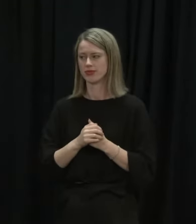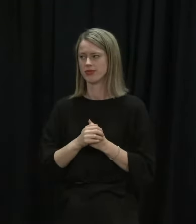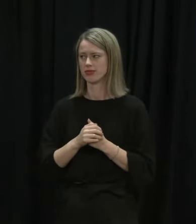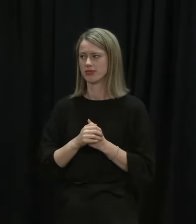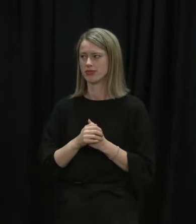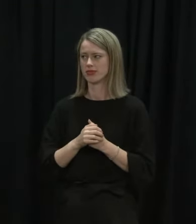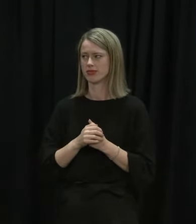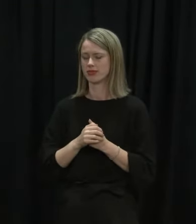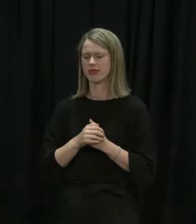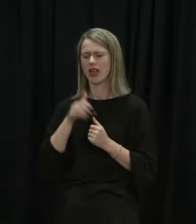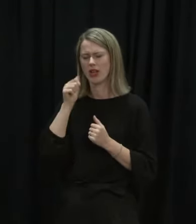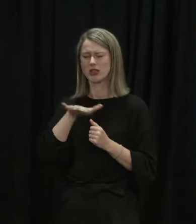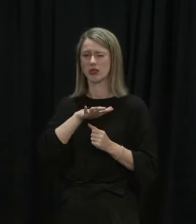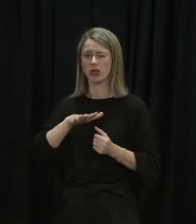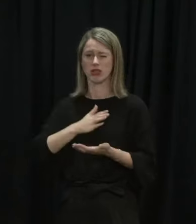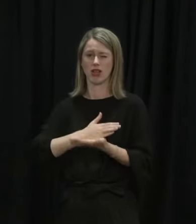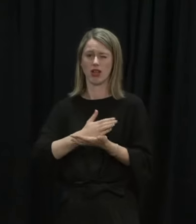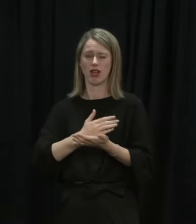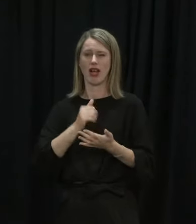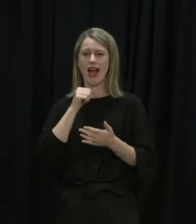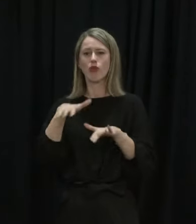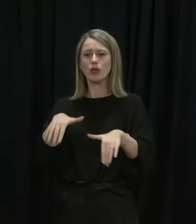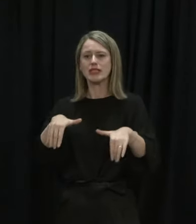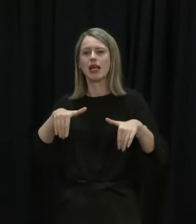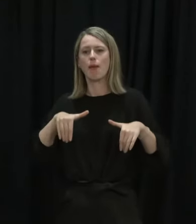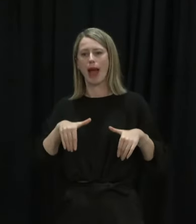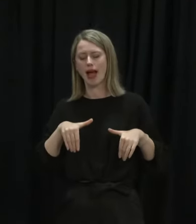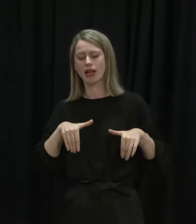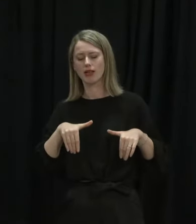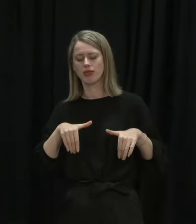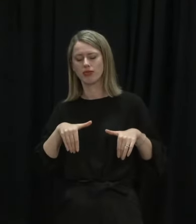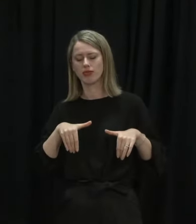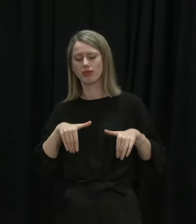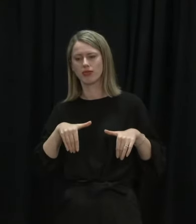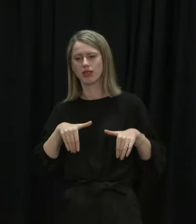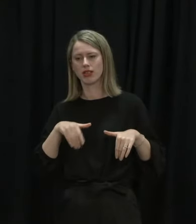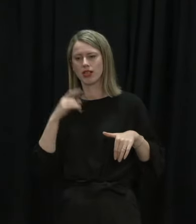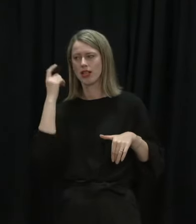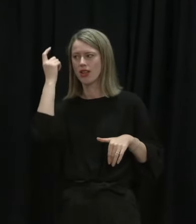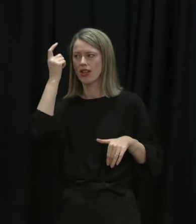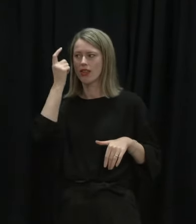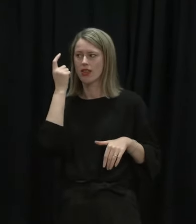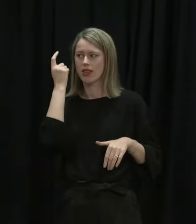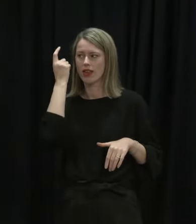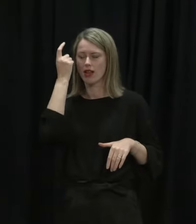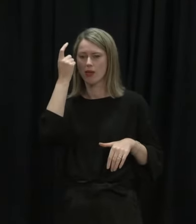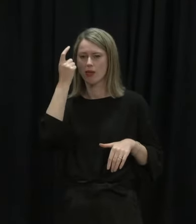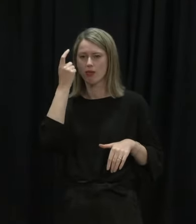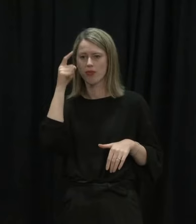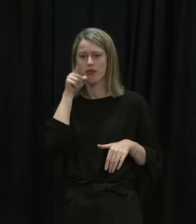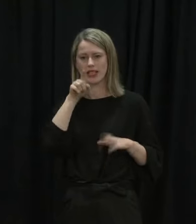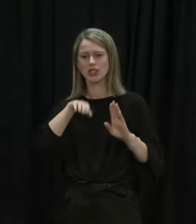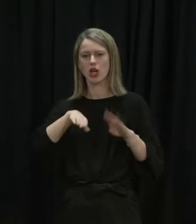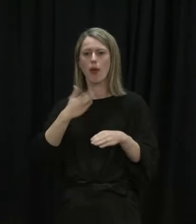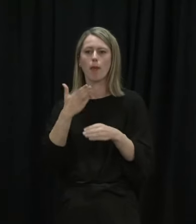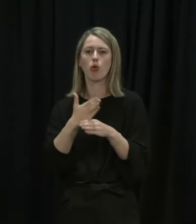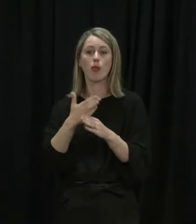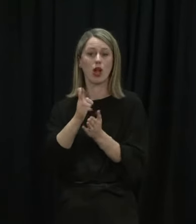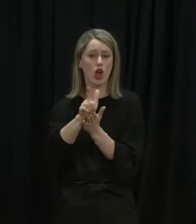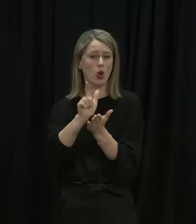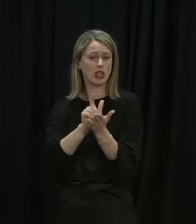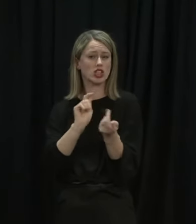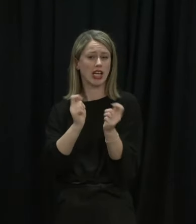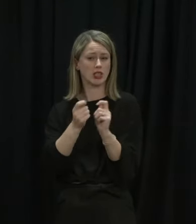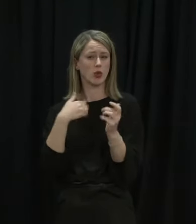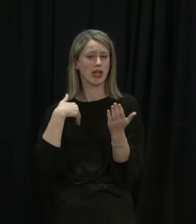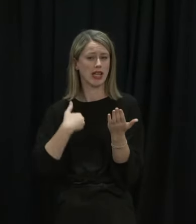know we're in the middle of this now but if we all took a step backwards and just for a moment considered that that's the kind of employment law change we